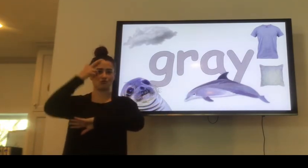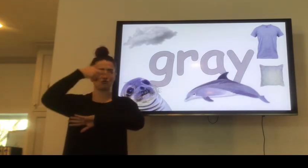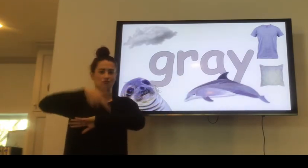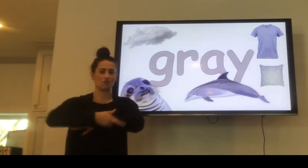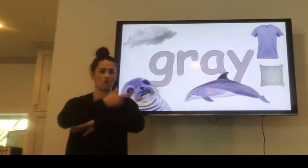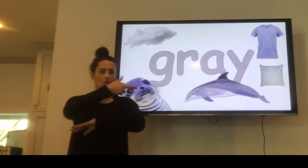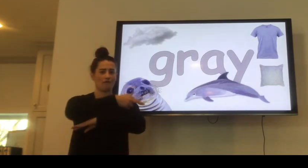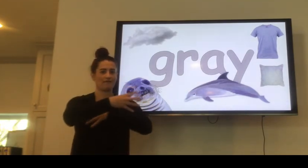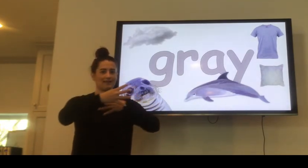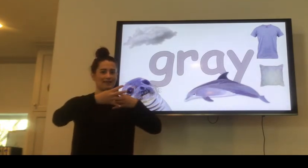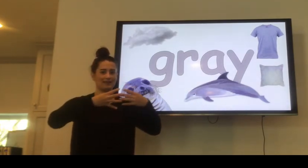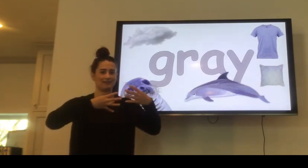Dolphins are gray.